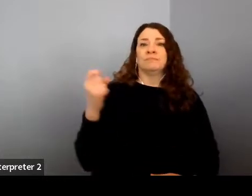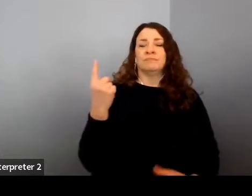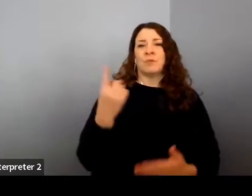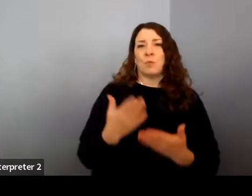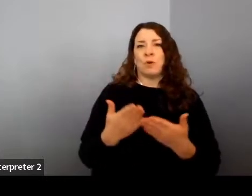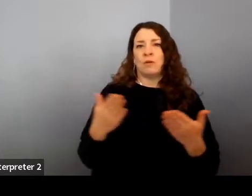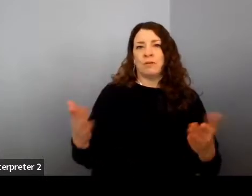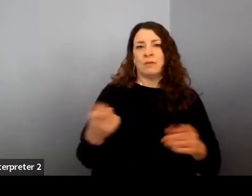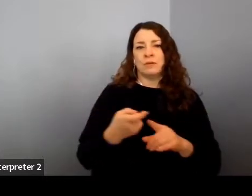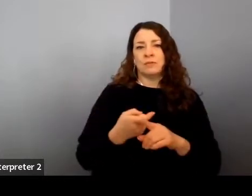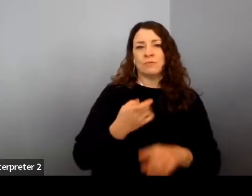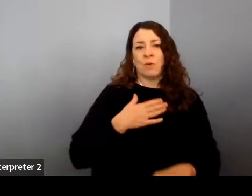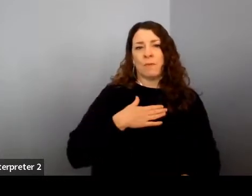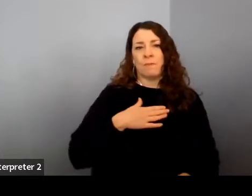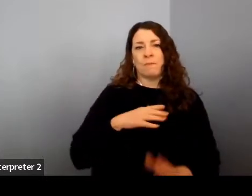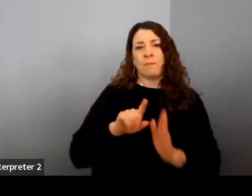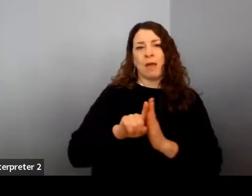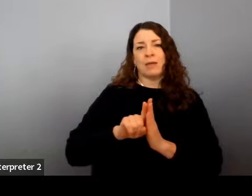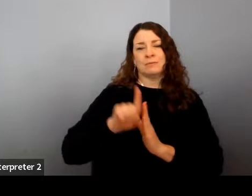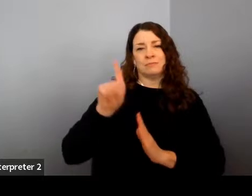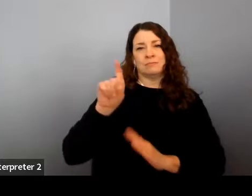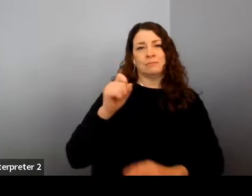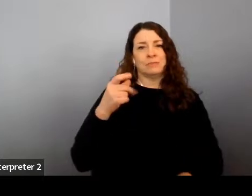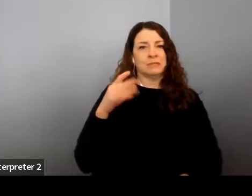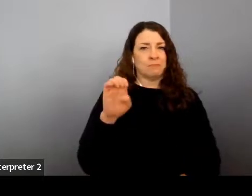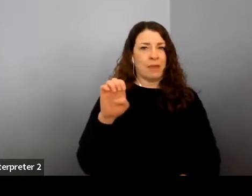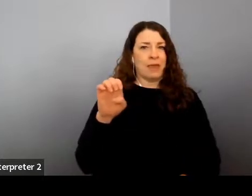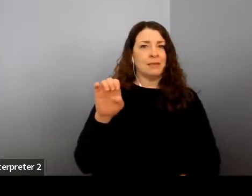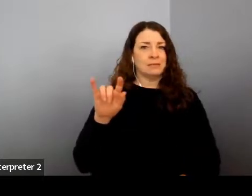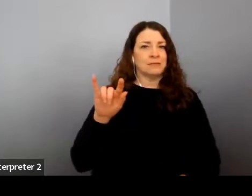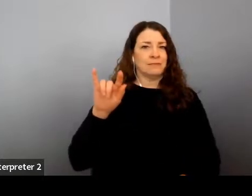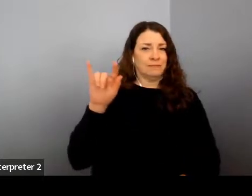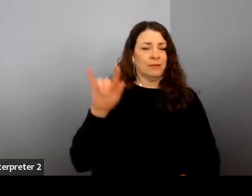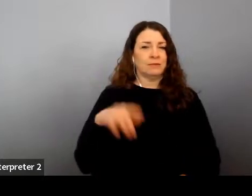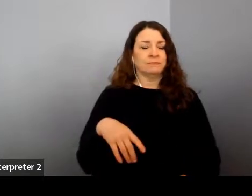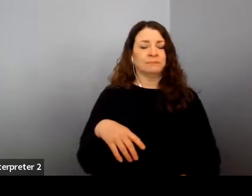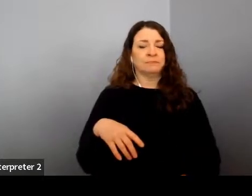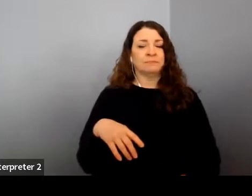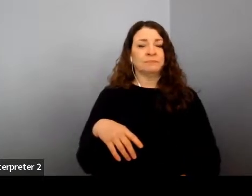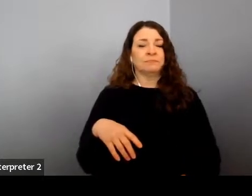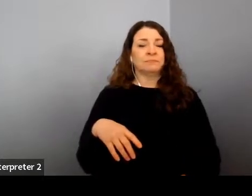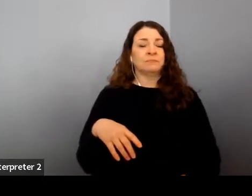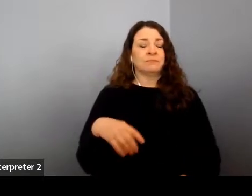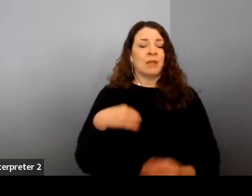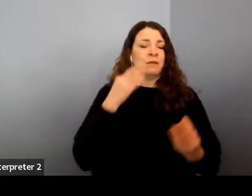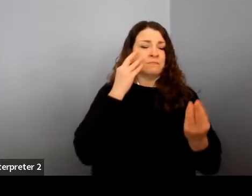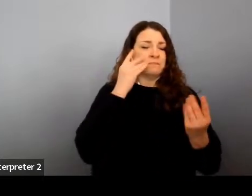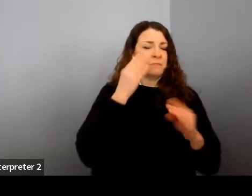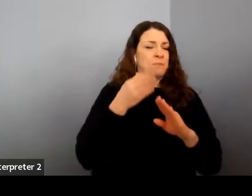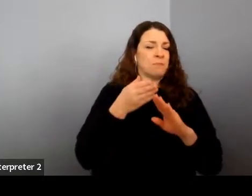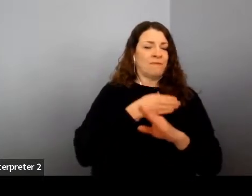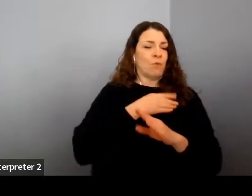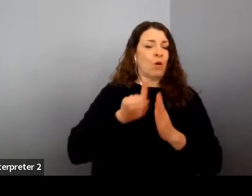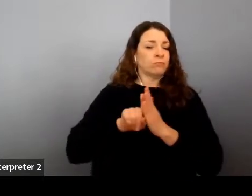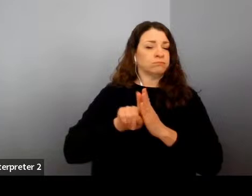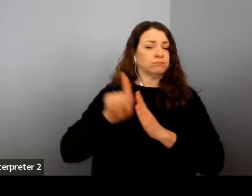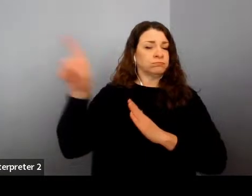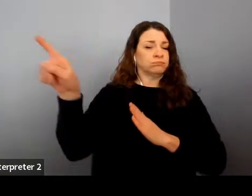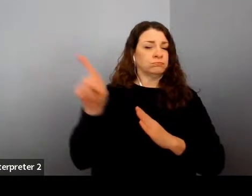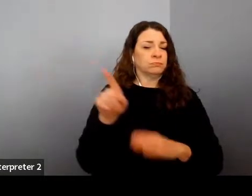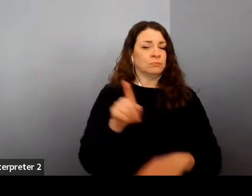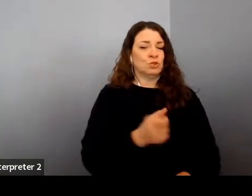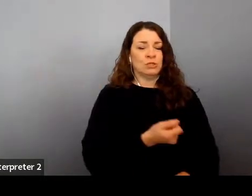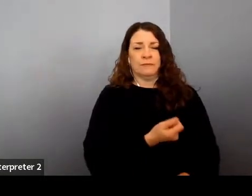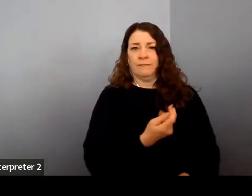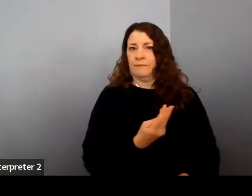for my space plate that I reflected a lot on before I flew was how few women historically